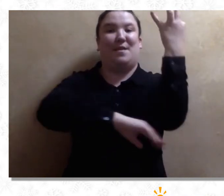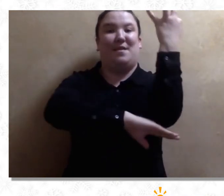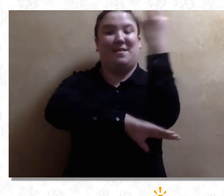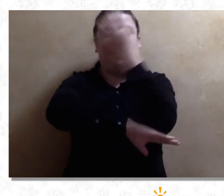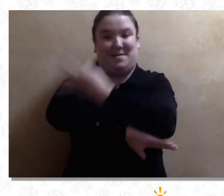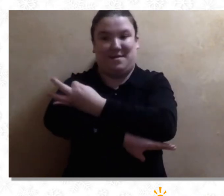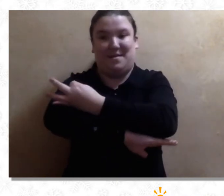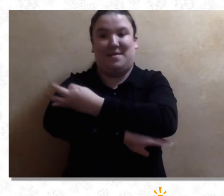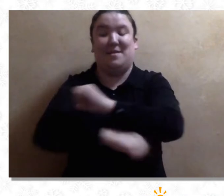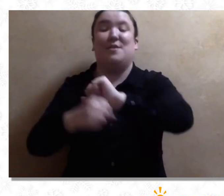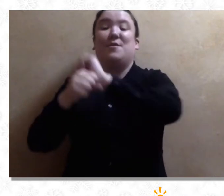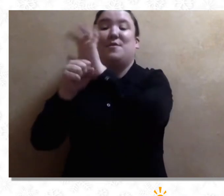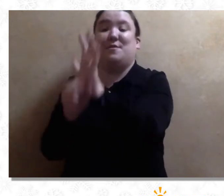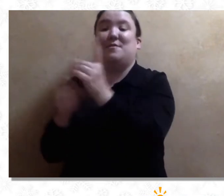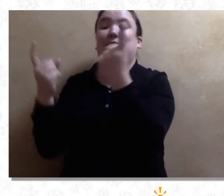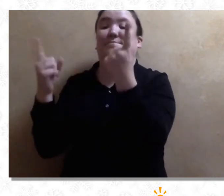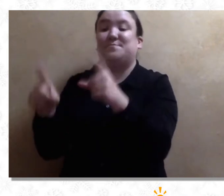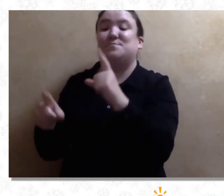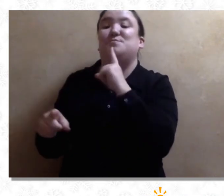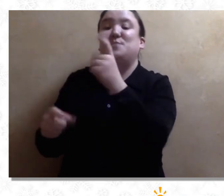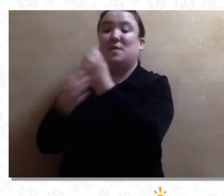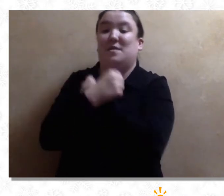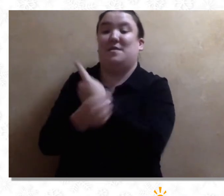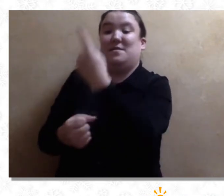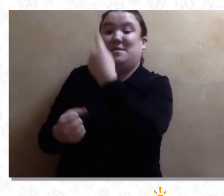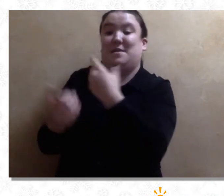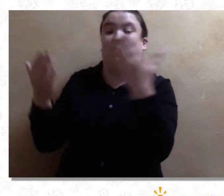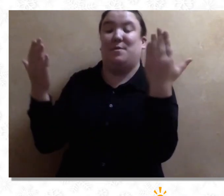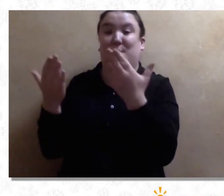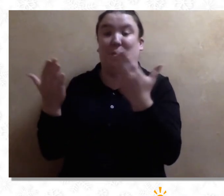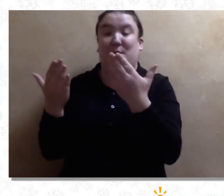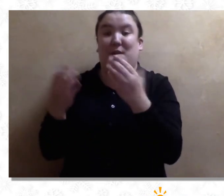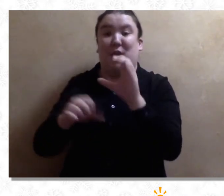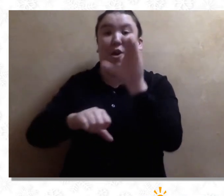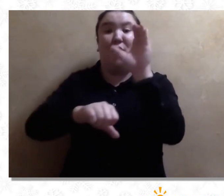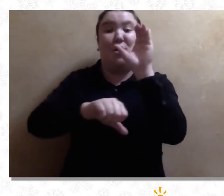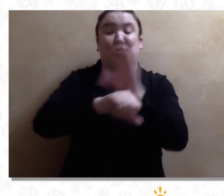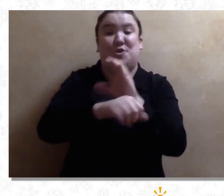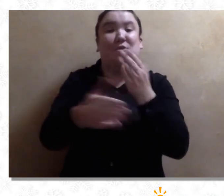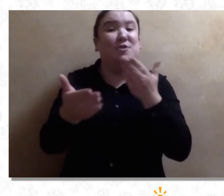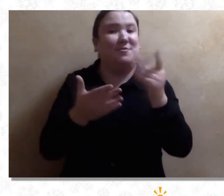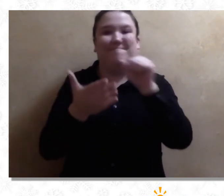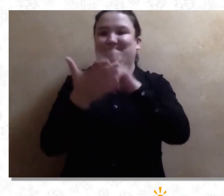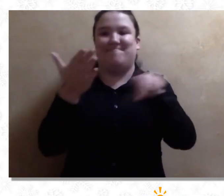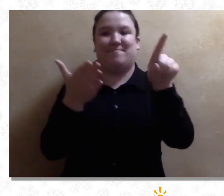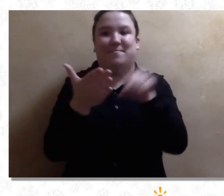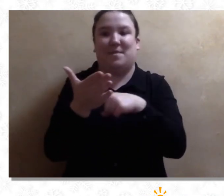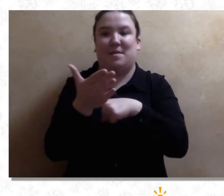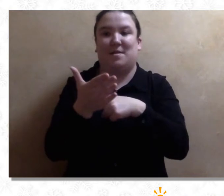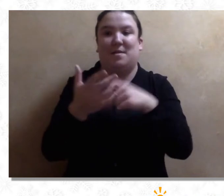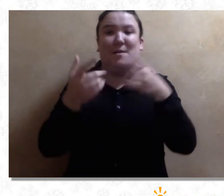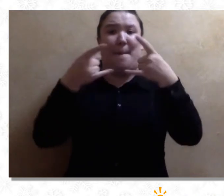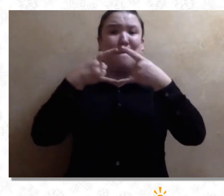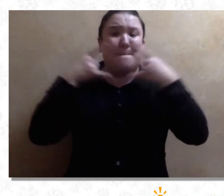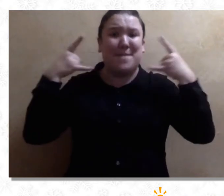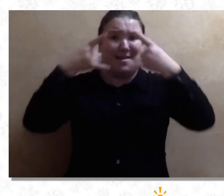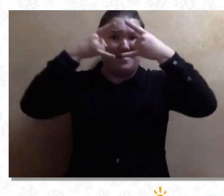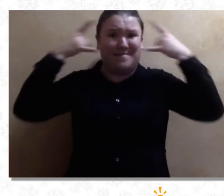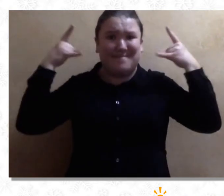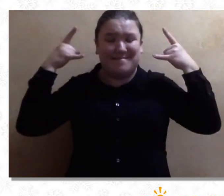On the ninth day of COVID, my true love said to me, Worship is canceled, wear mask